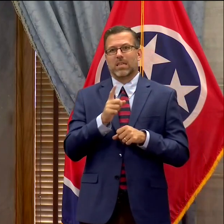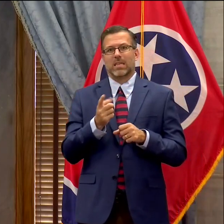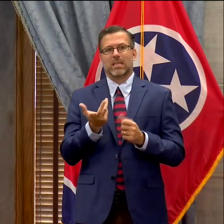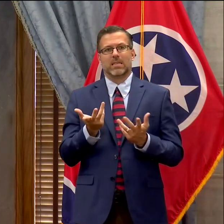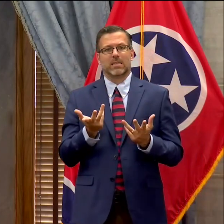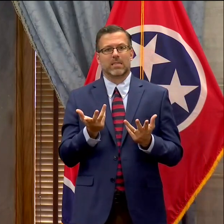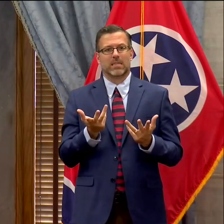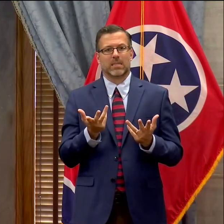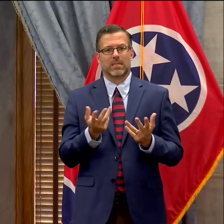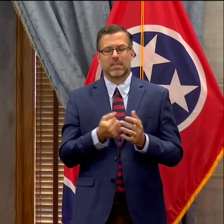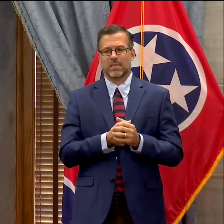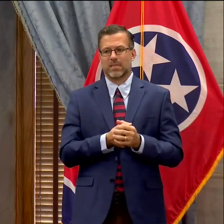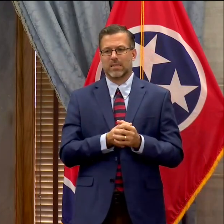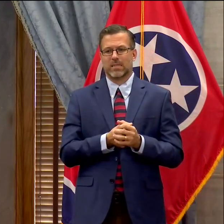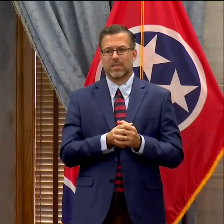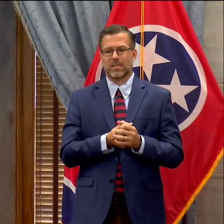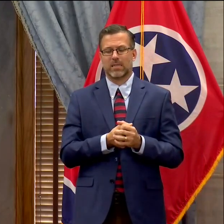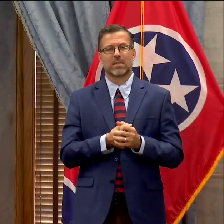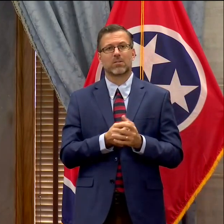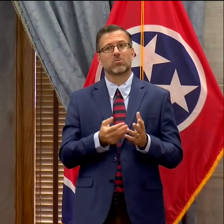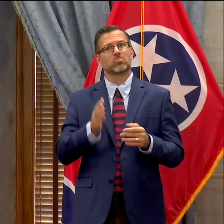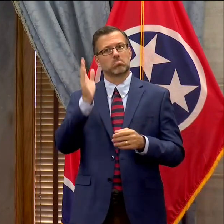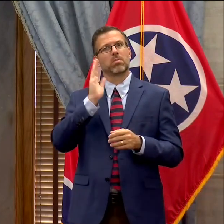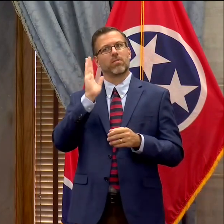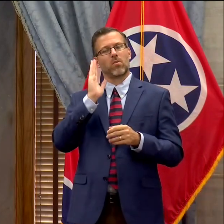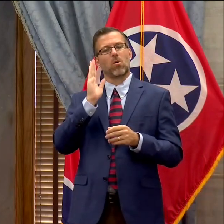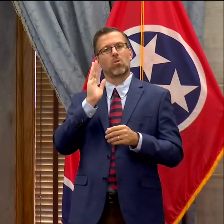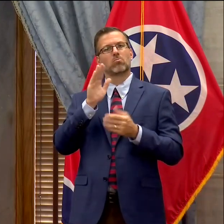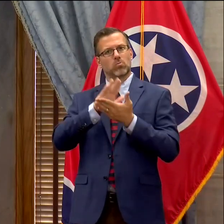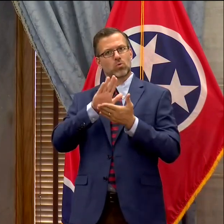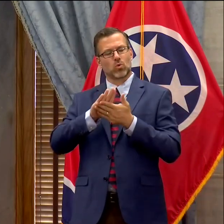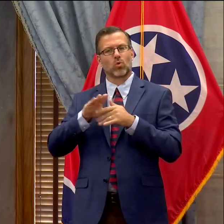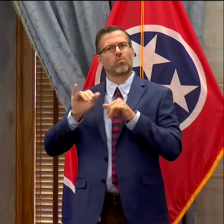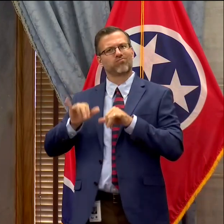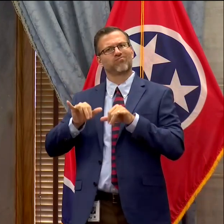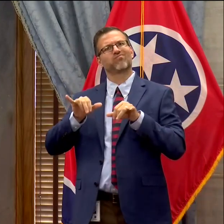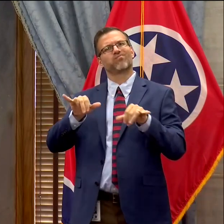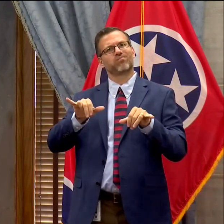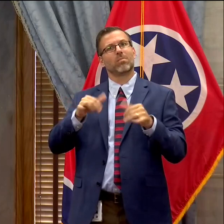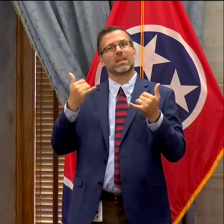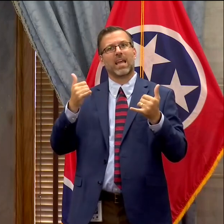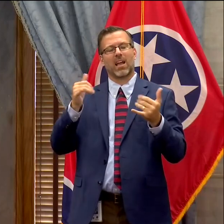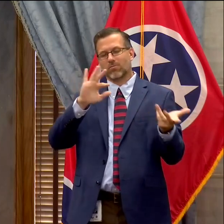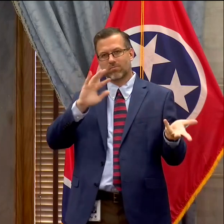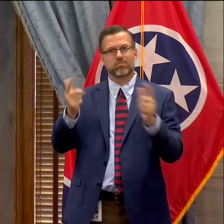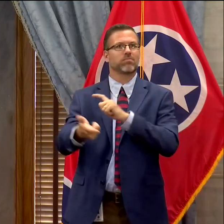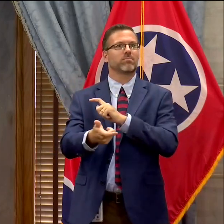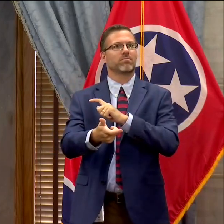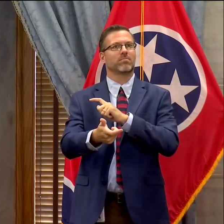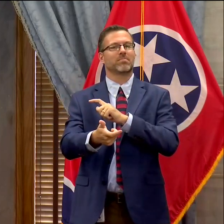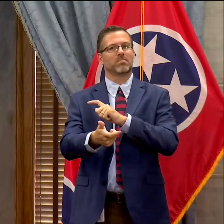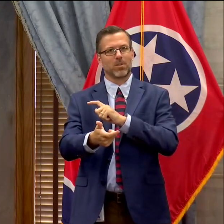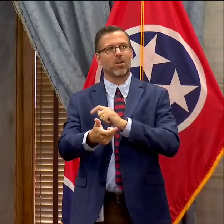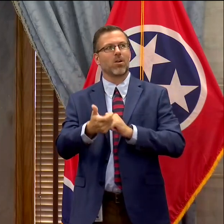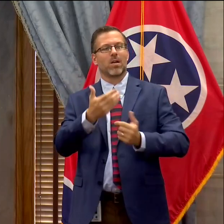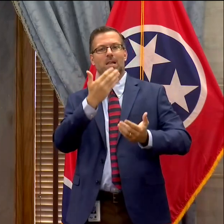from the seasons that you've had before, but we're certainly grateful for it and for your commitment to the students and